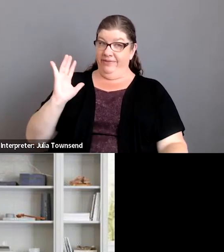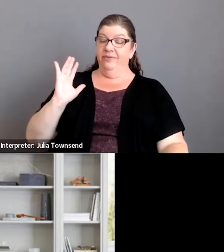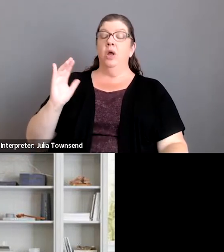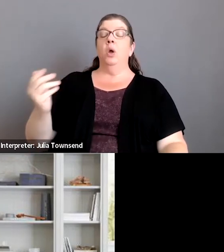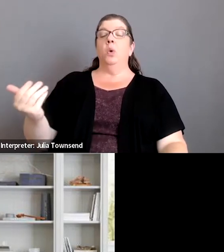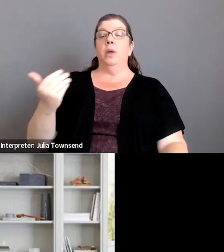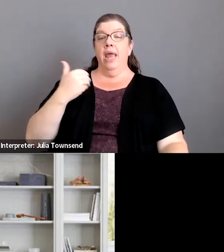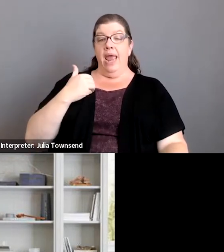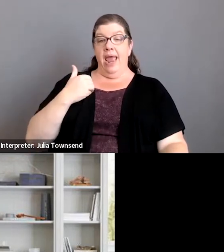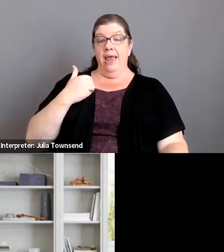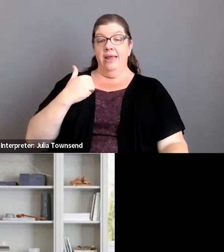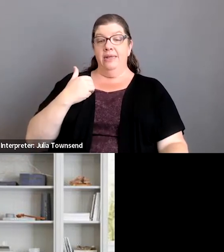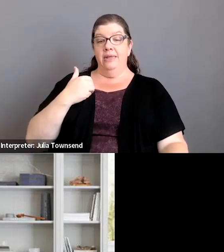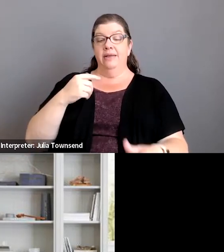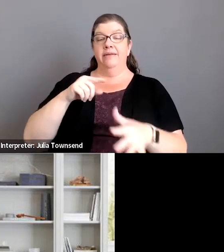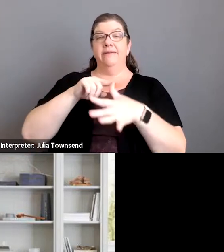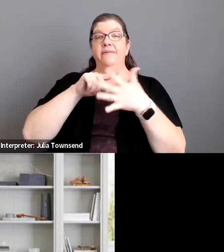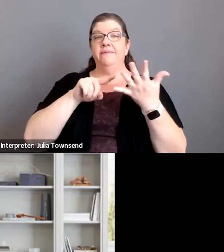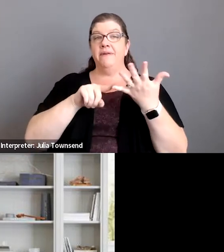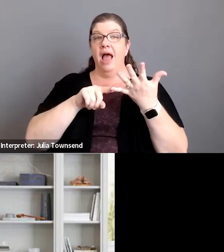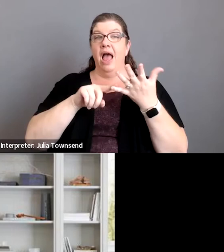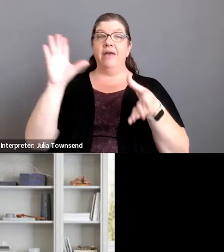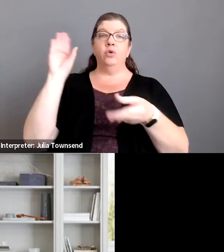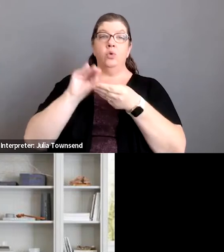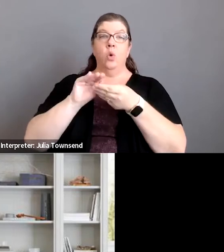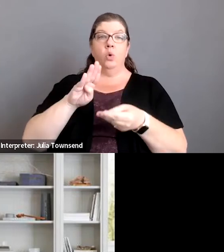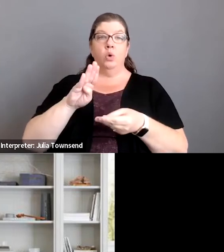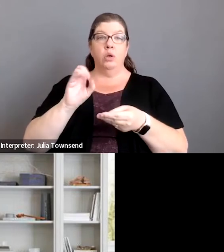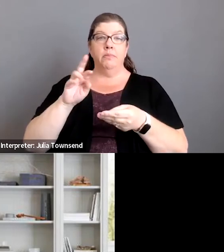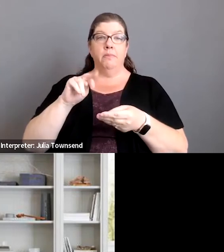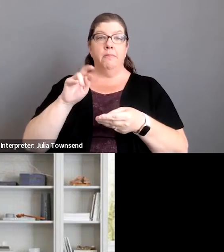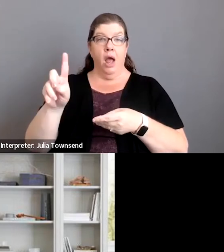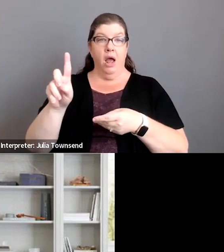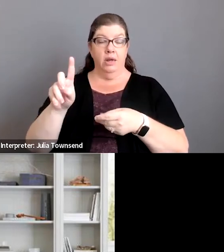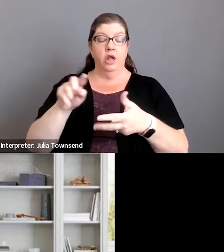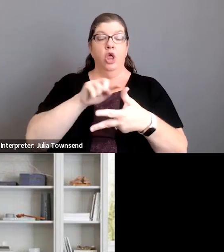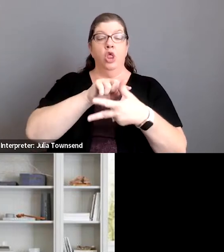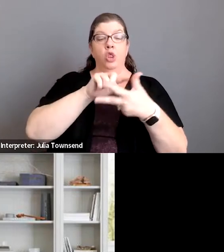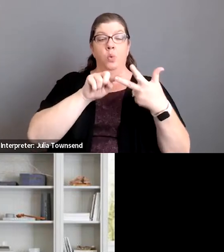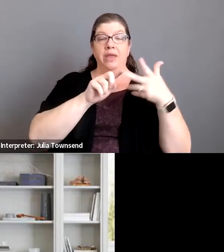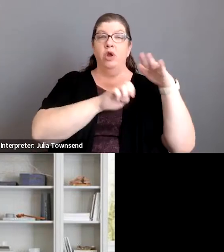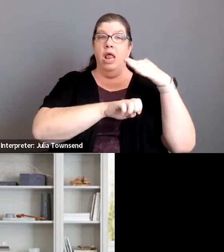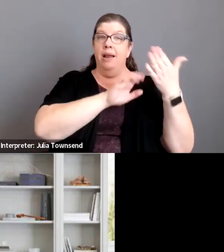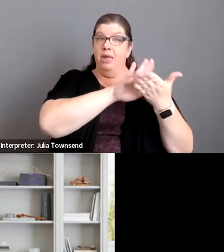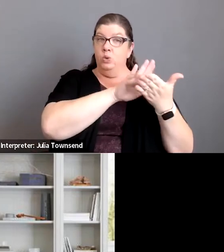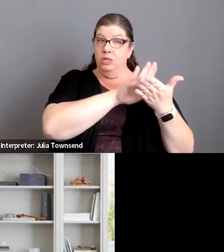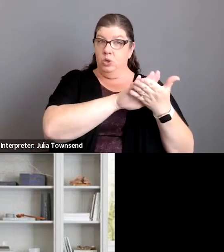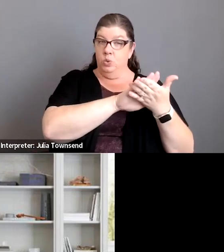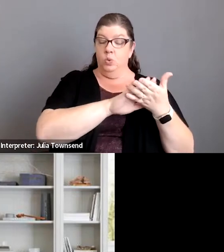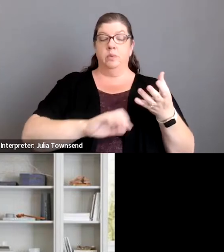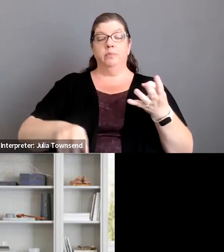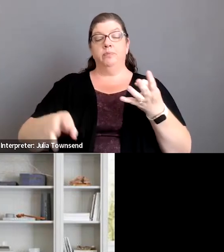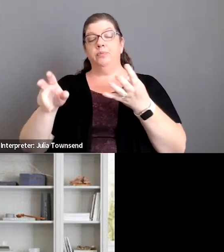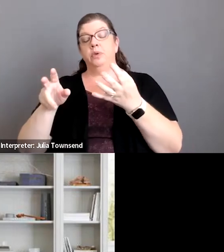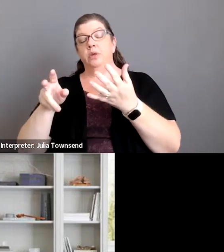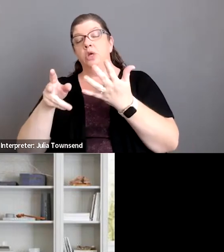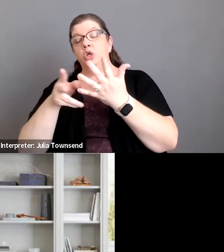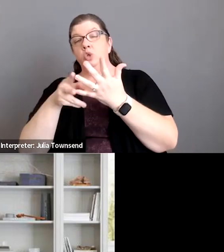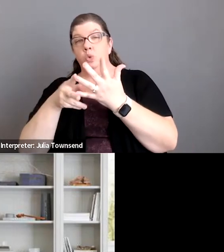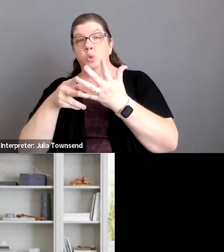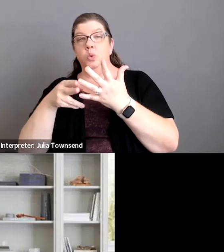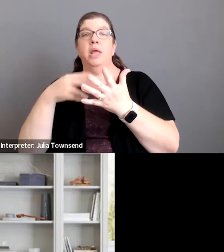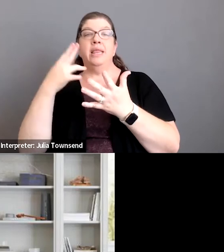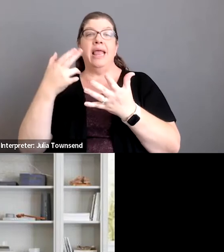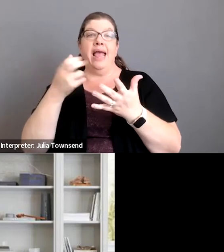had five total bonds um three that were in the elementary school district and two that were in the